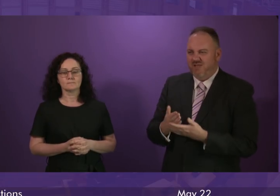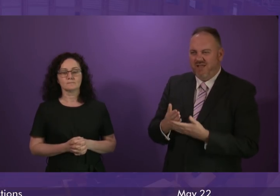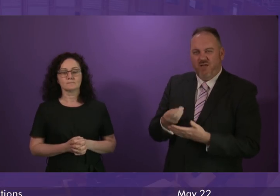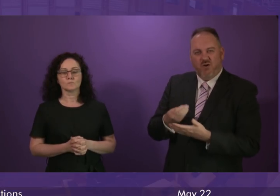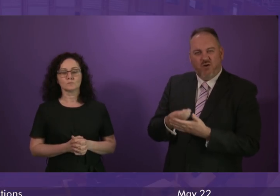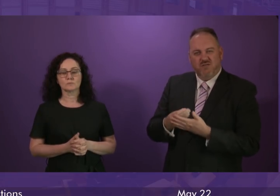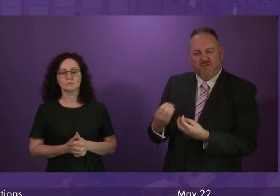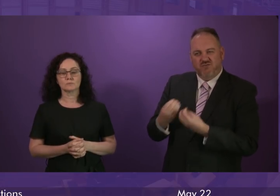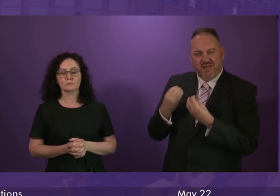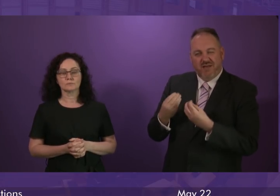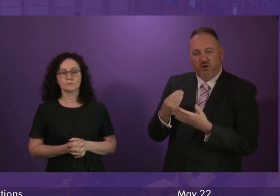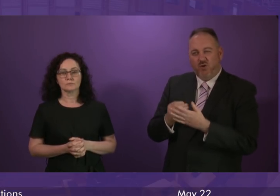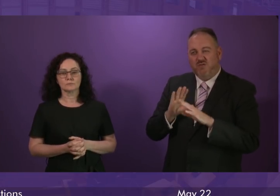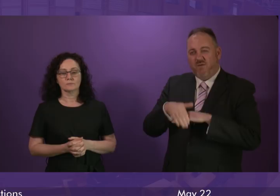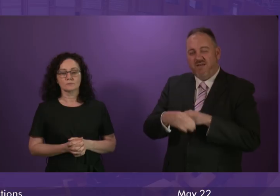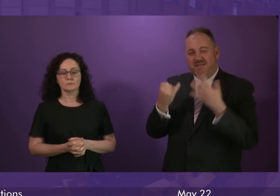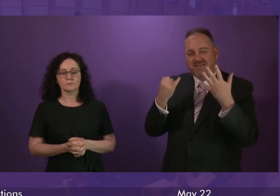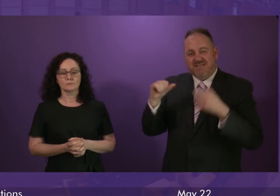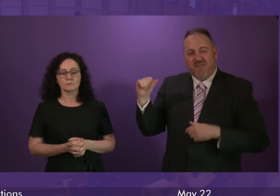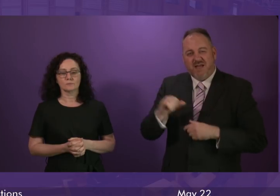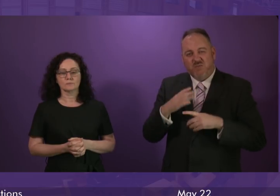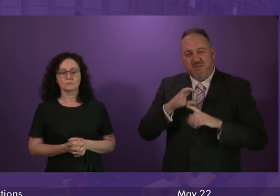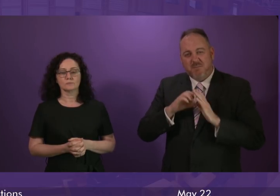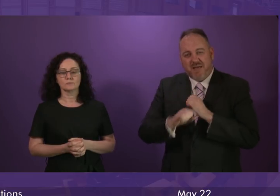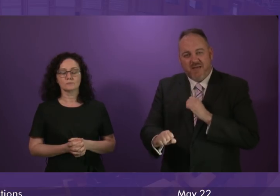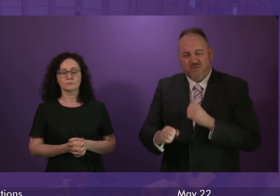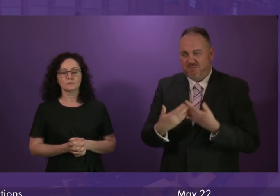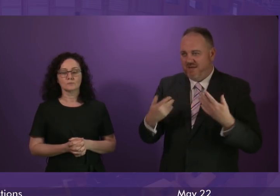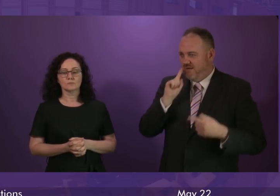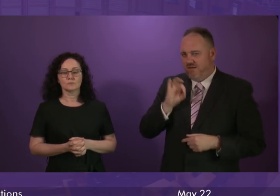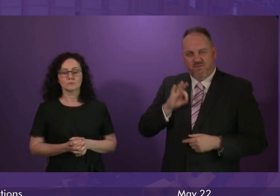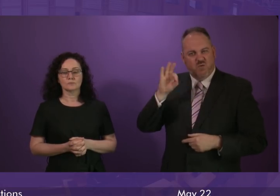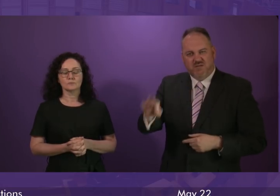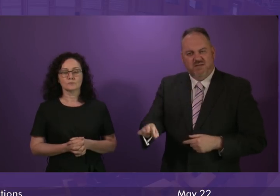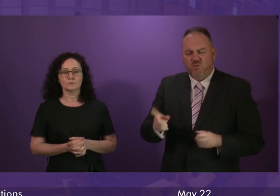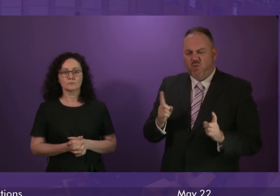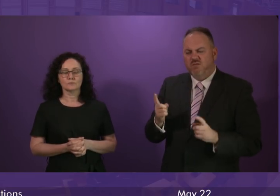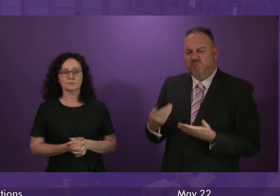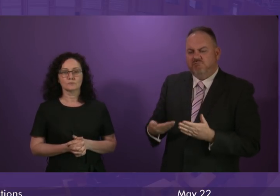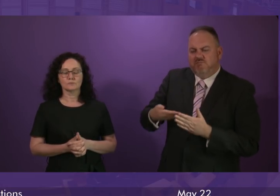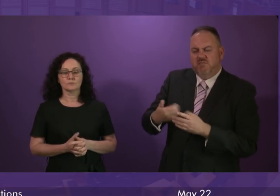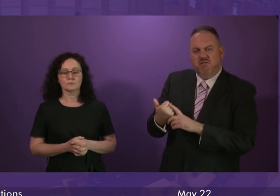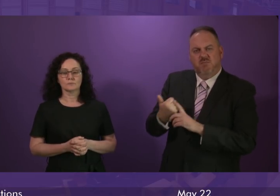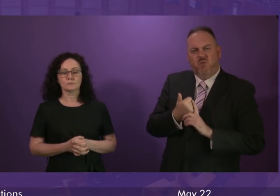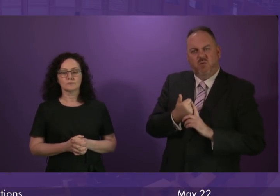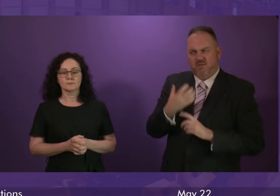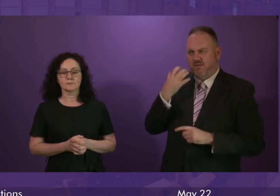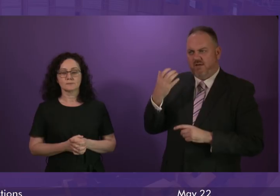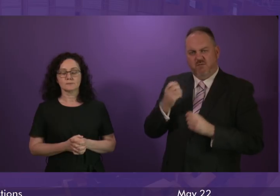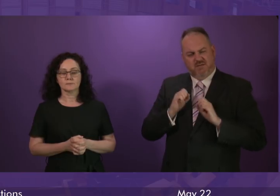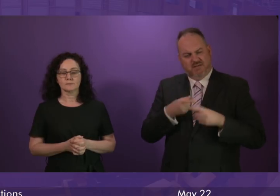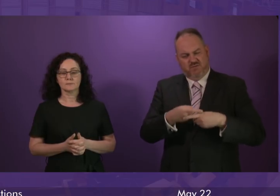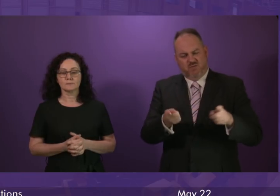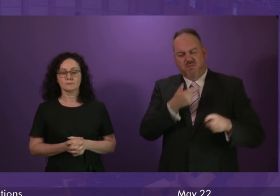cost over £6,000 per course, a prohibitive amount for many people, can she advise on what additional support the Scottish Government can provide